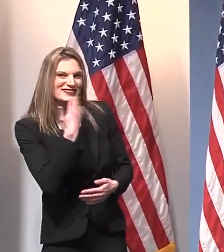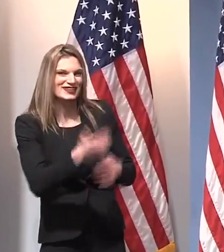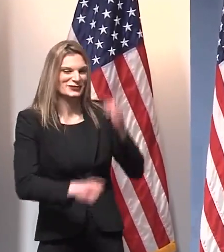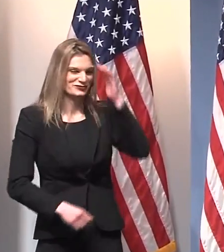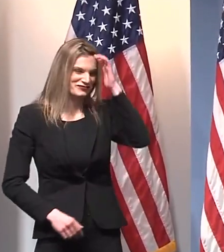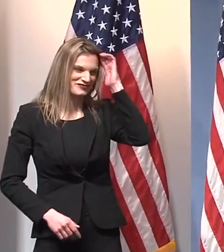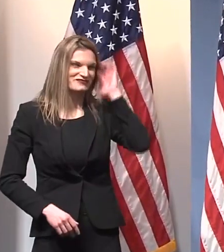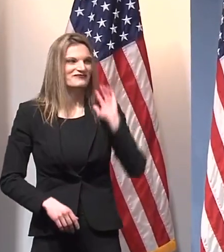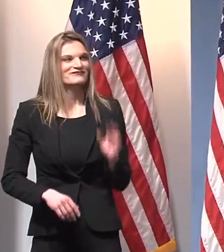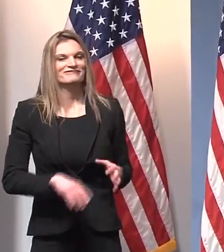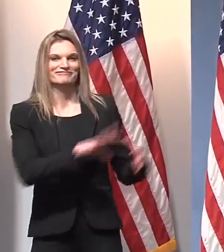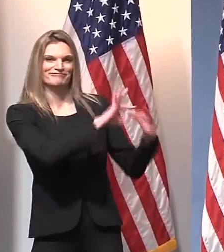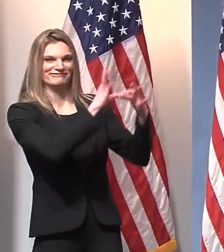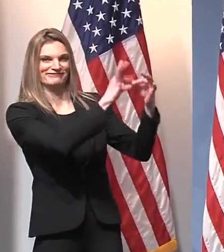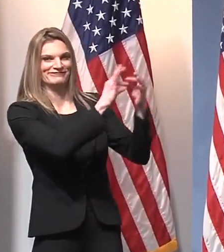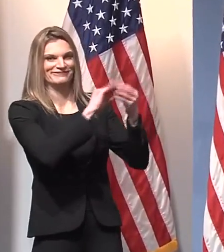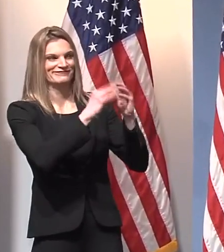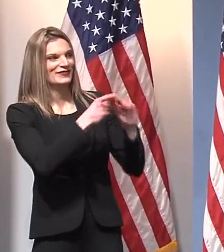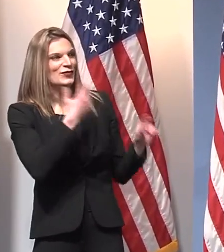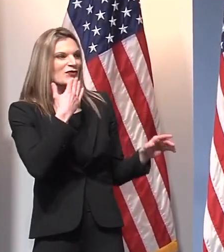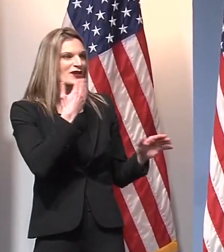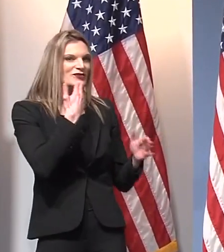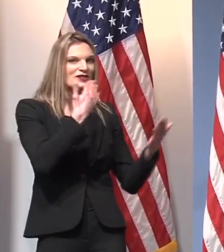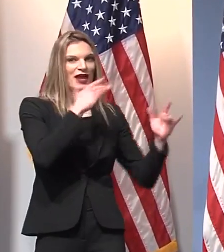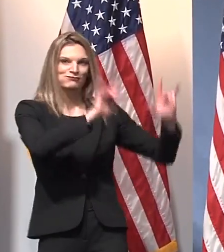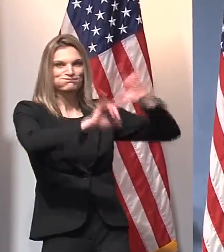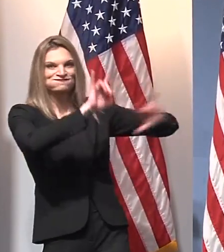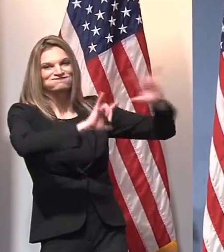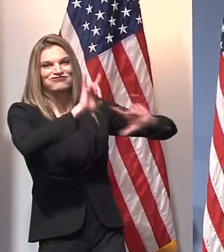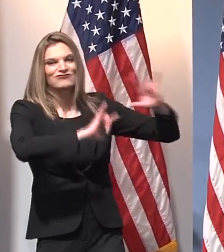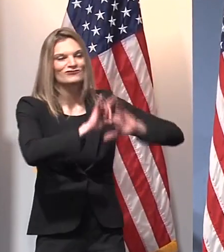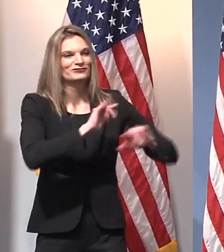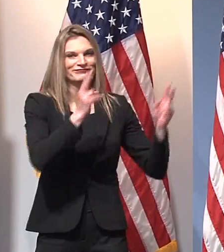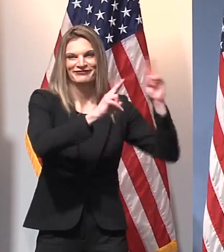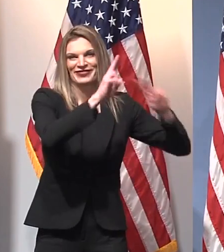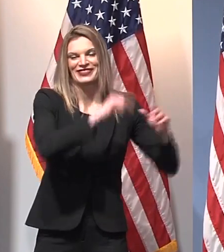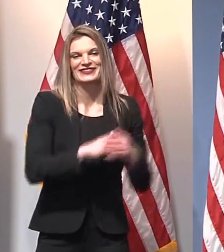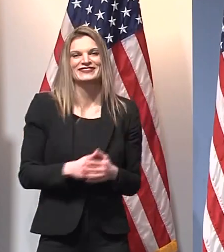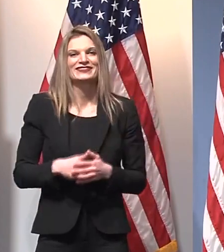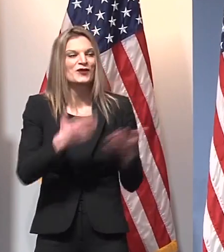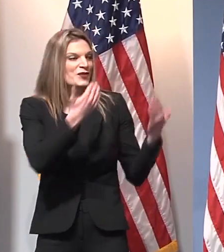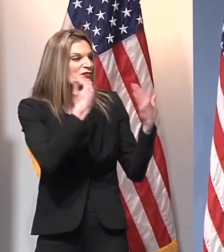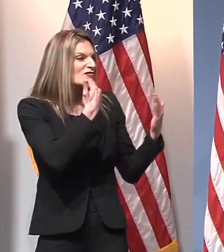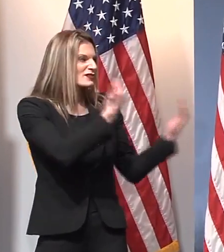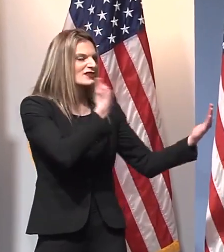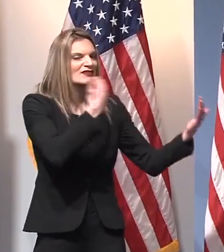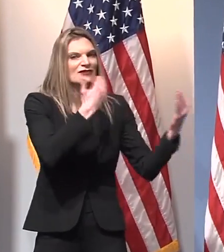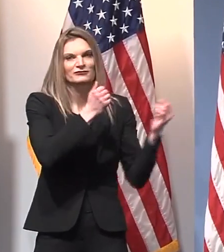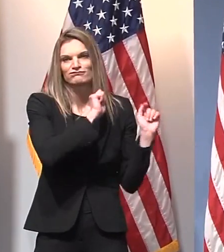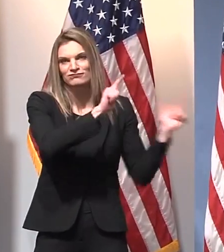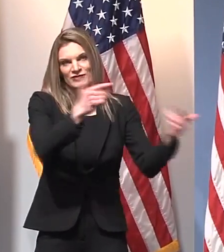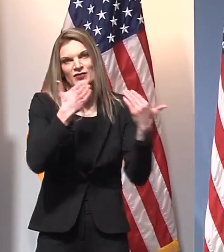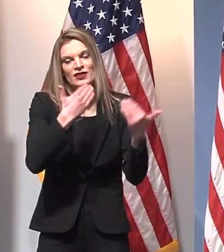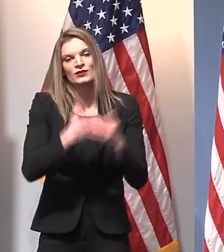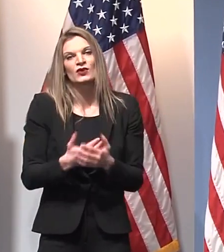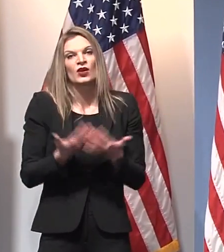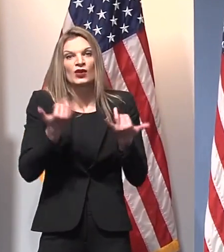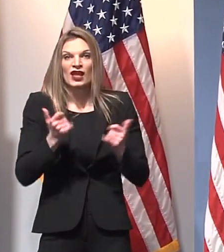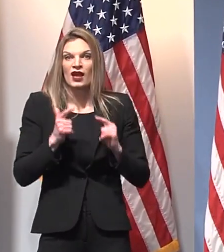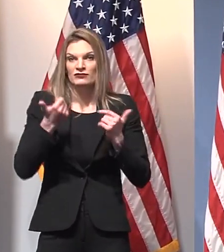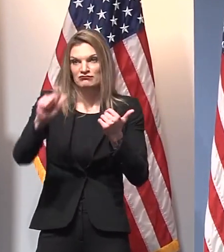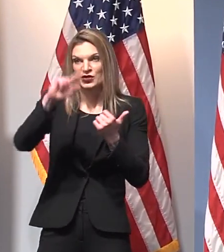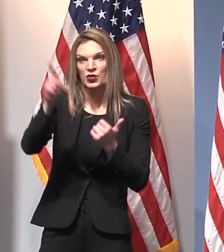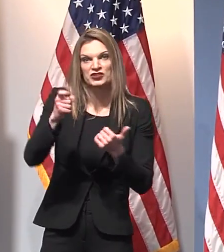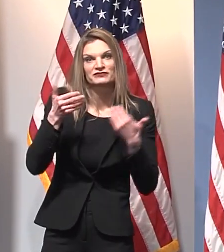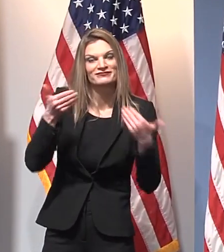thank you. Dr. K., Dr. J., Director Hertel. With that, I'm happy to open it up